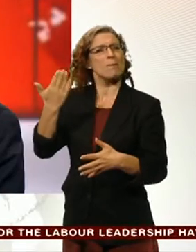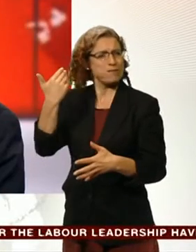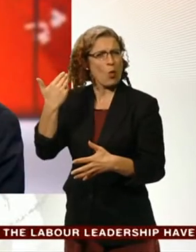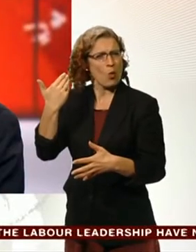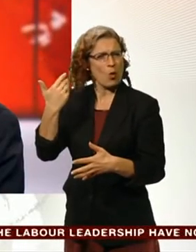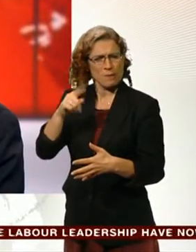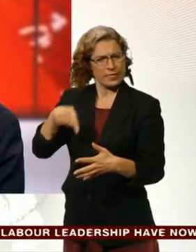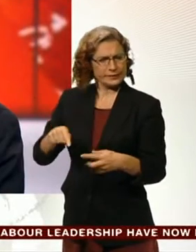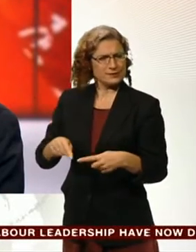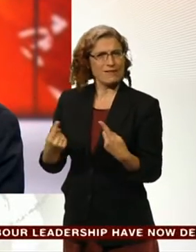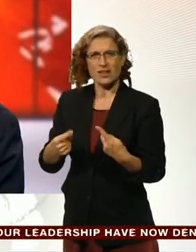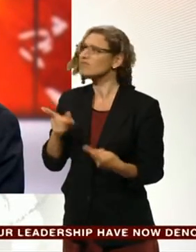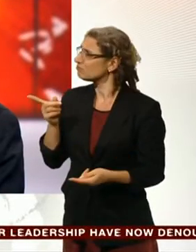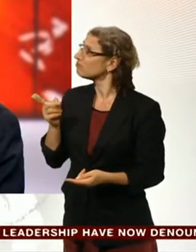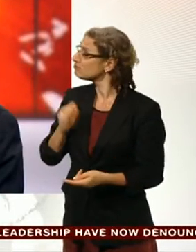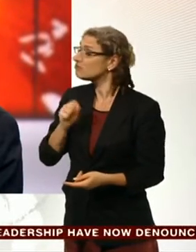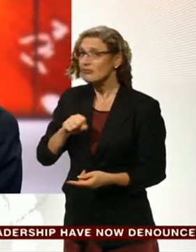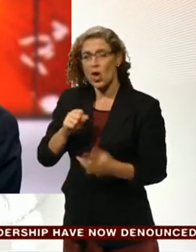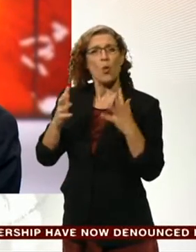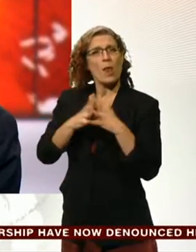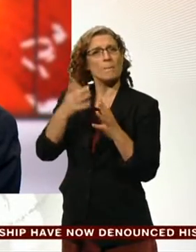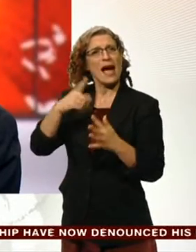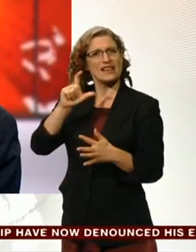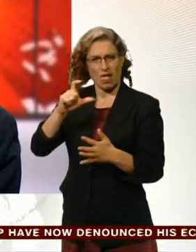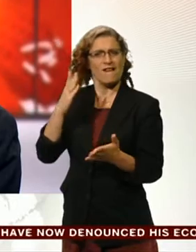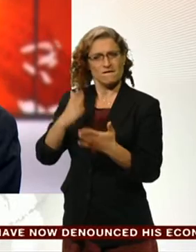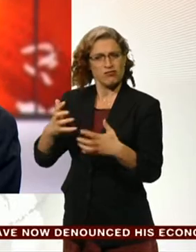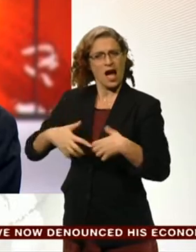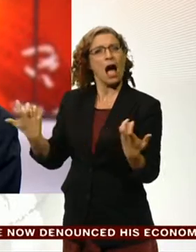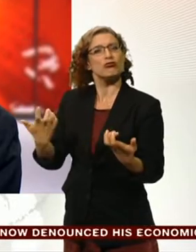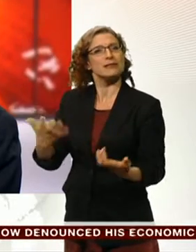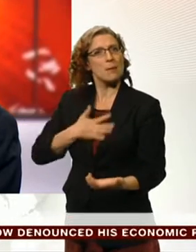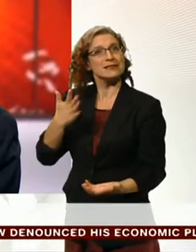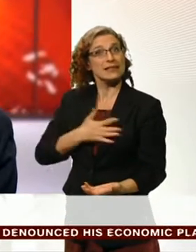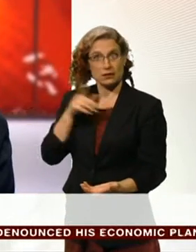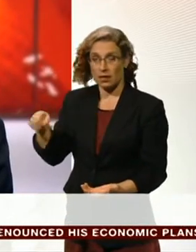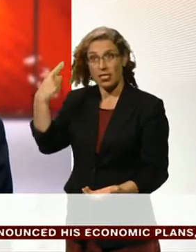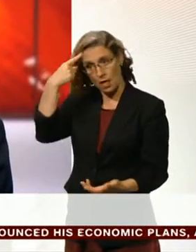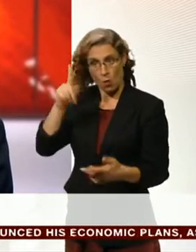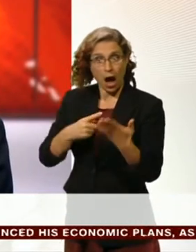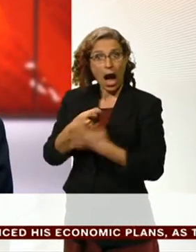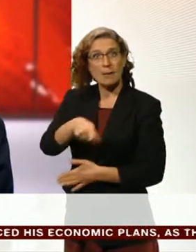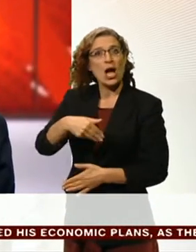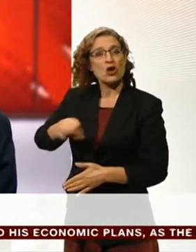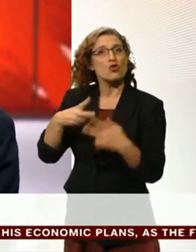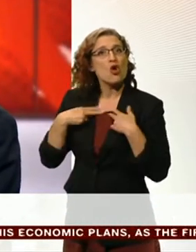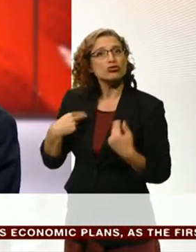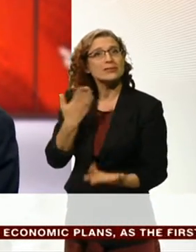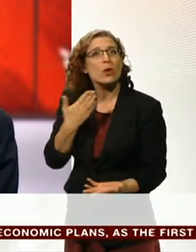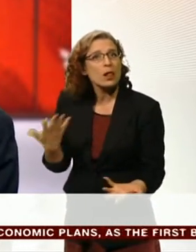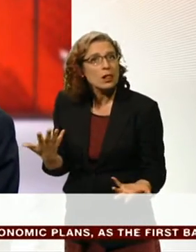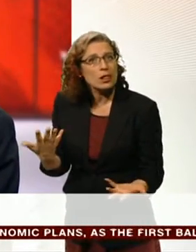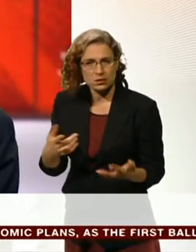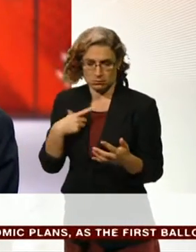I think William and Catherine are angry, they're upset. They are thinking now, of course, of the time when George goes to nursery school, not that far ahead, as